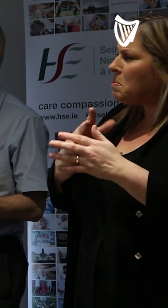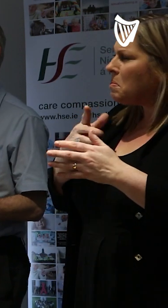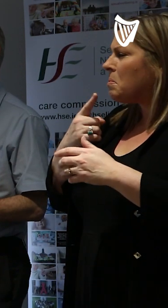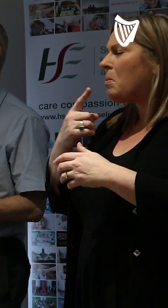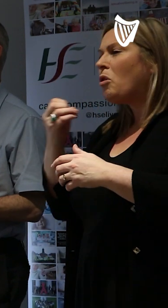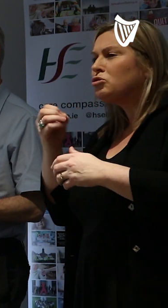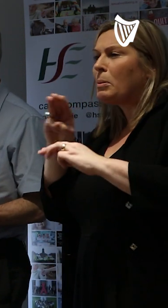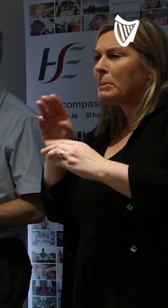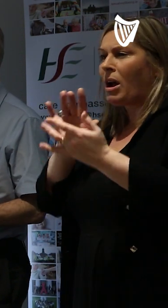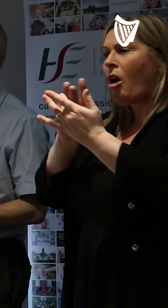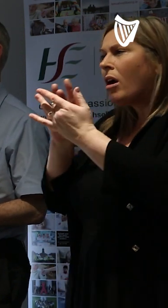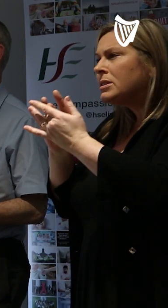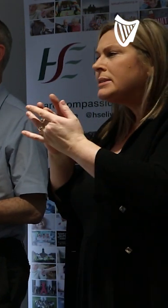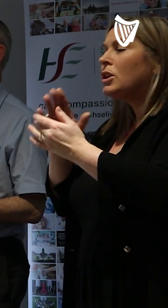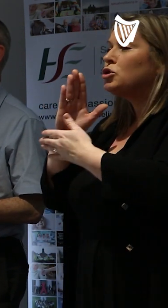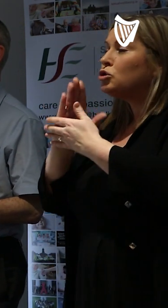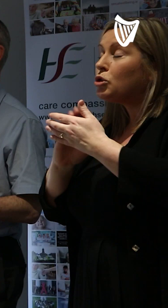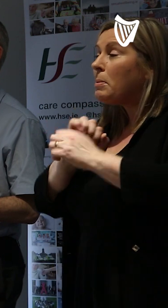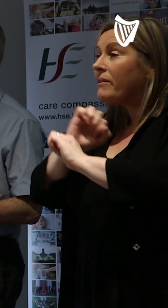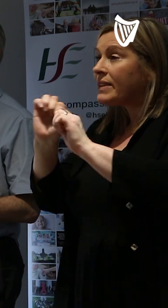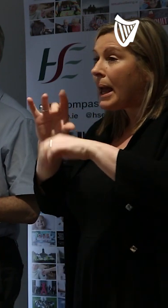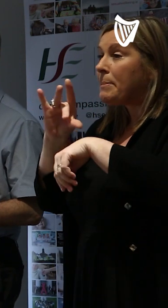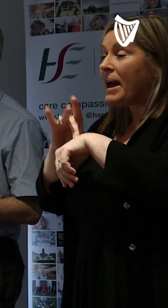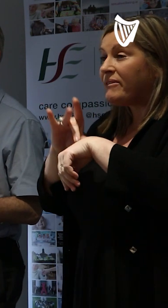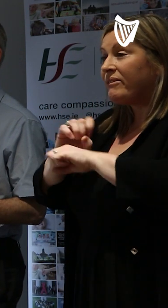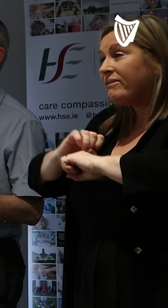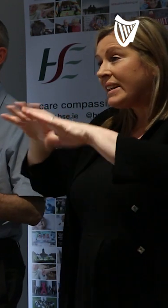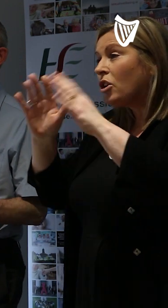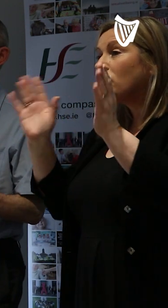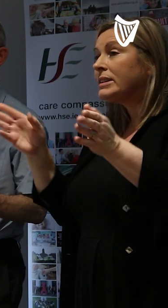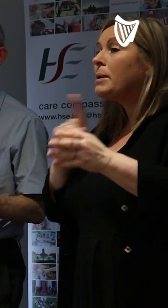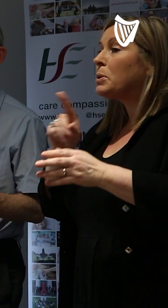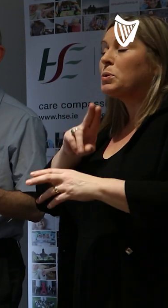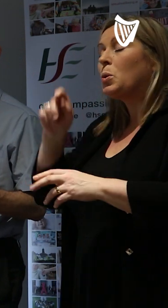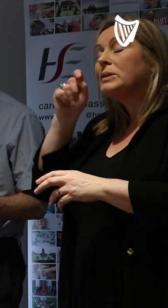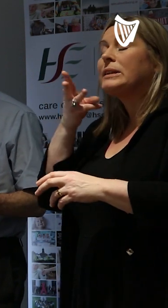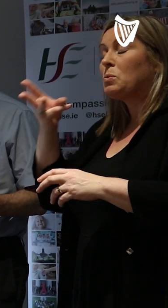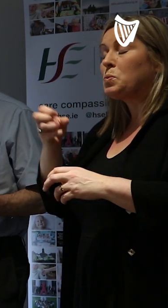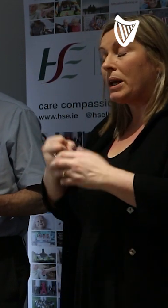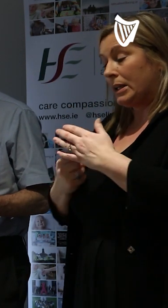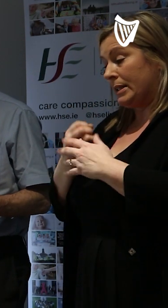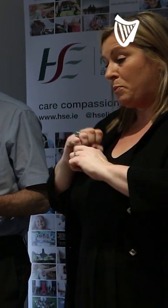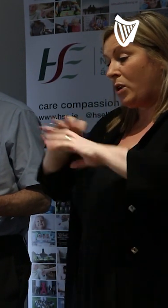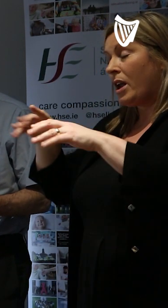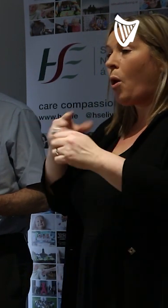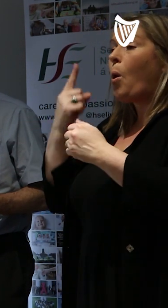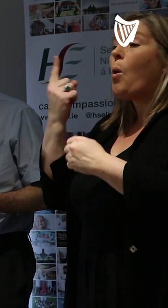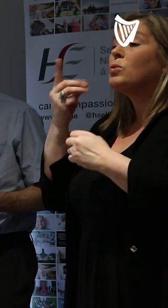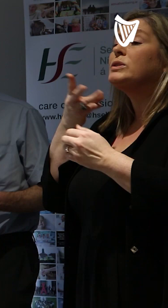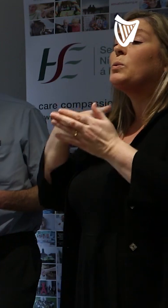Of those people who are infected, we expect that they're probably not going to be shedding the virus until they start to feel unwell.